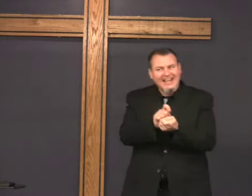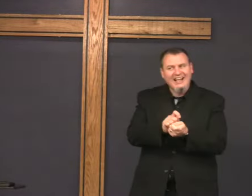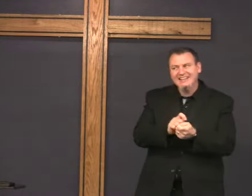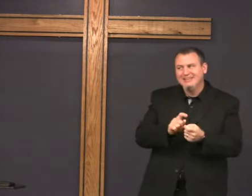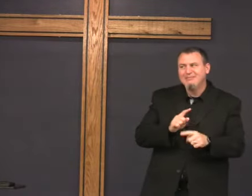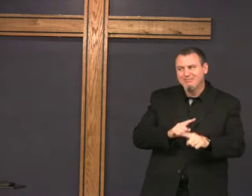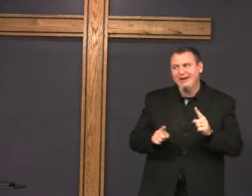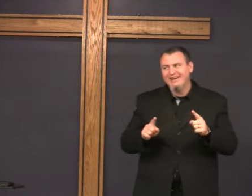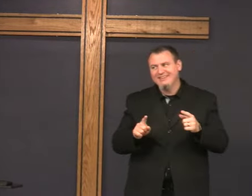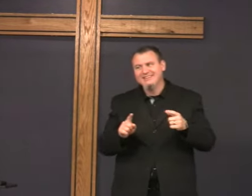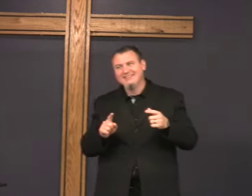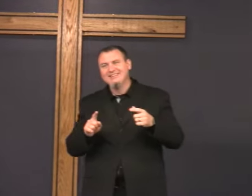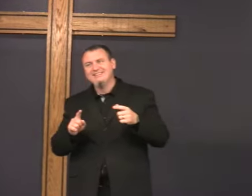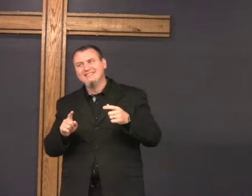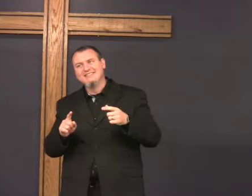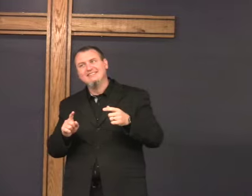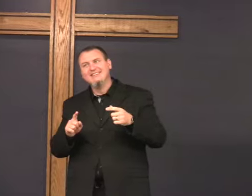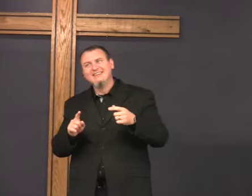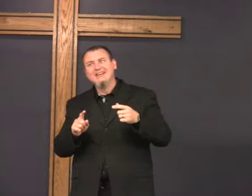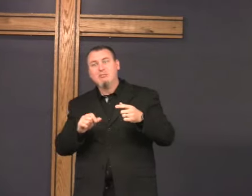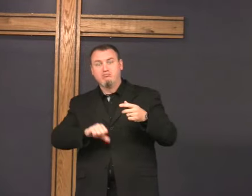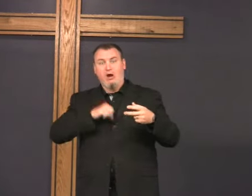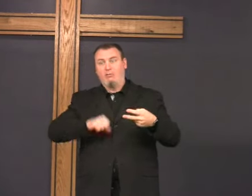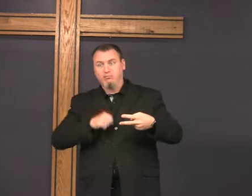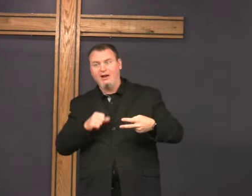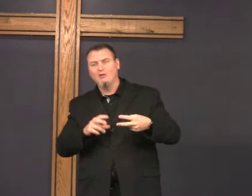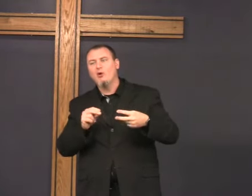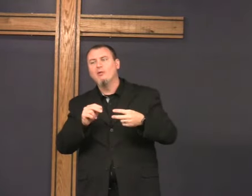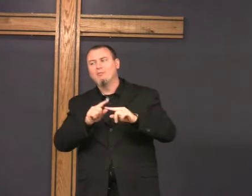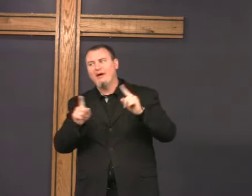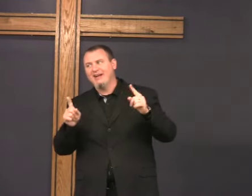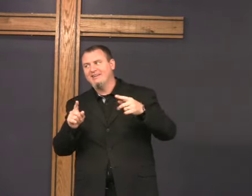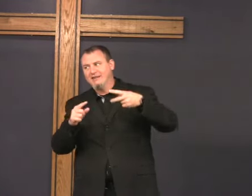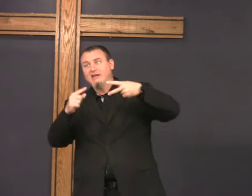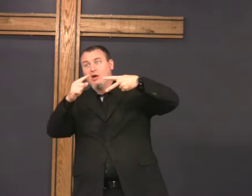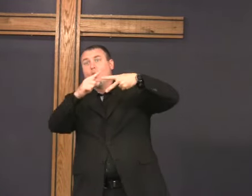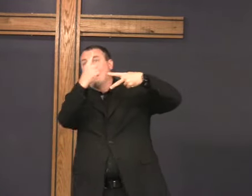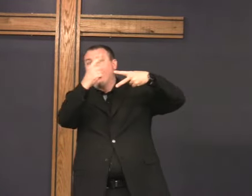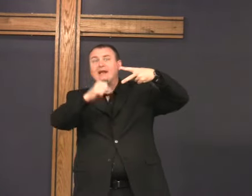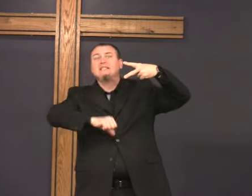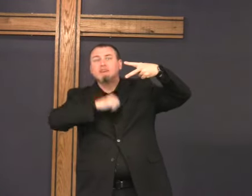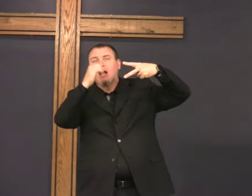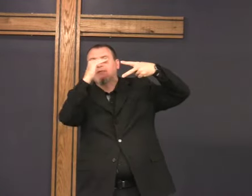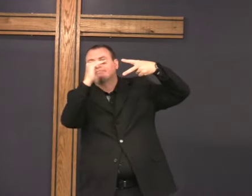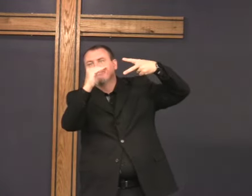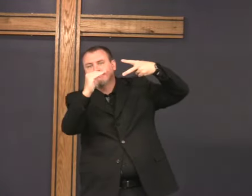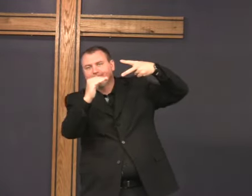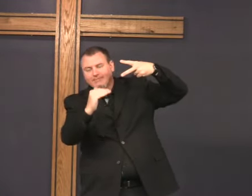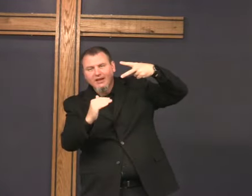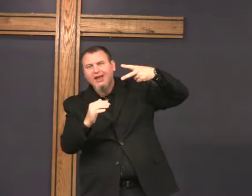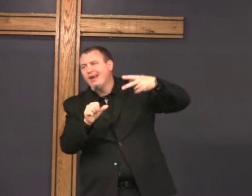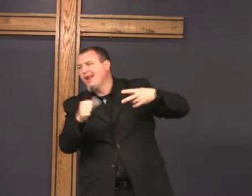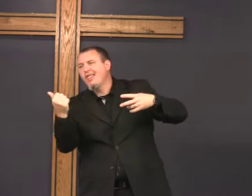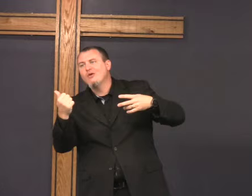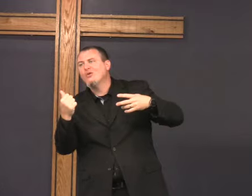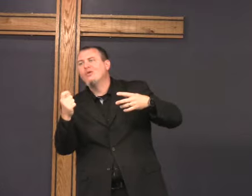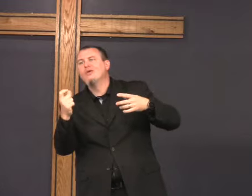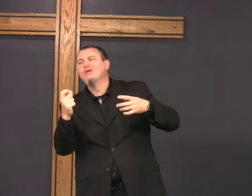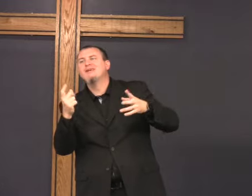So, now not exactly, but one is pride and then another